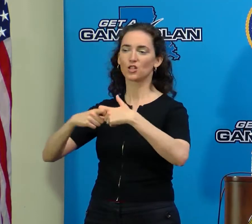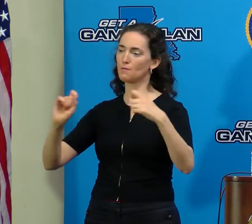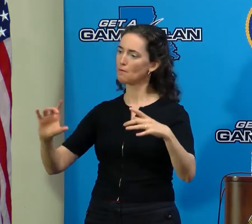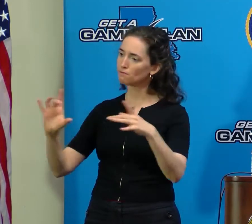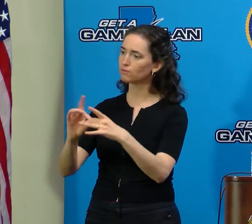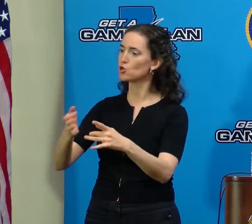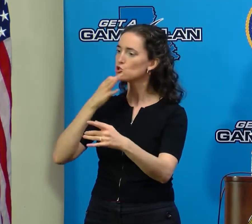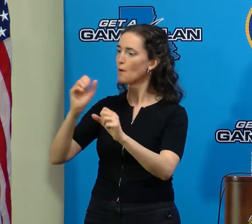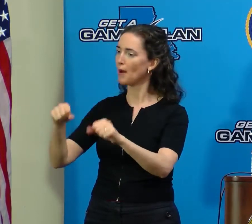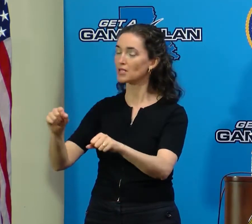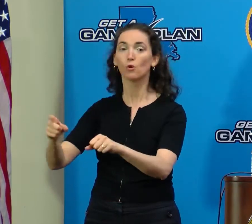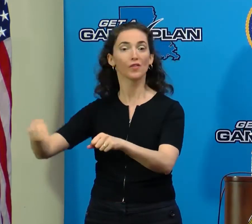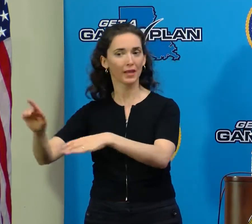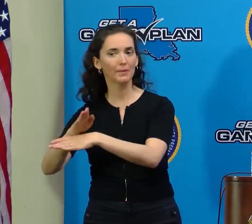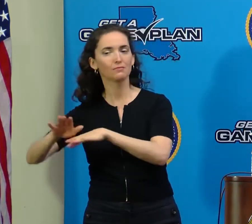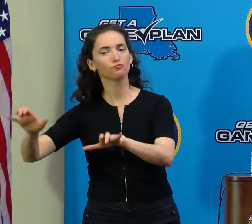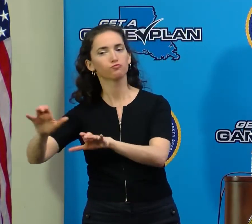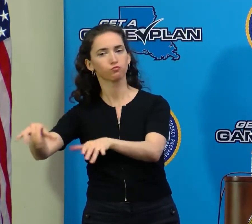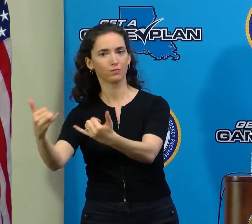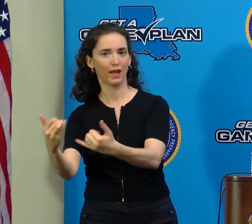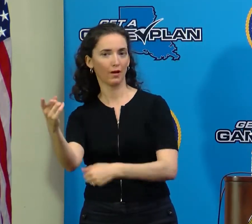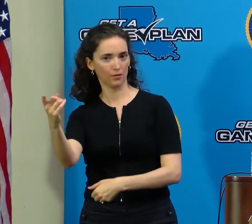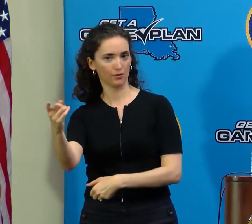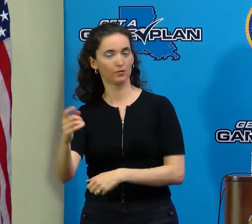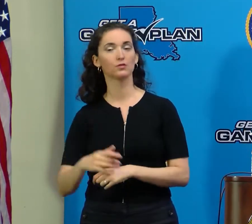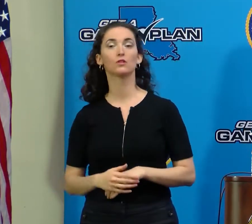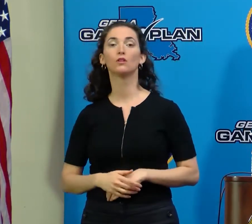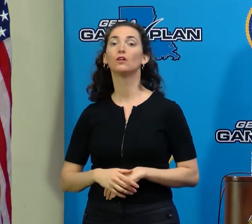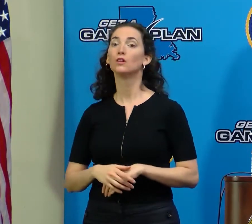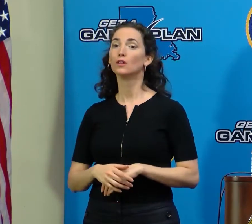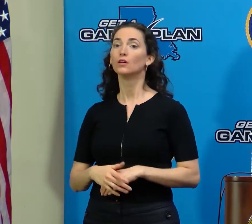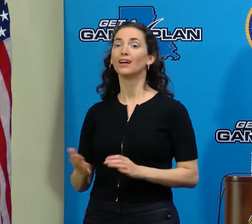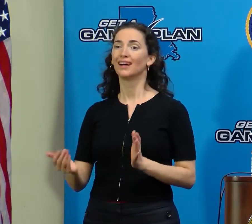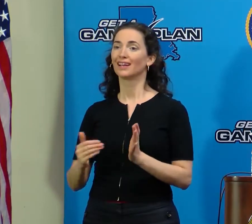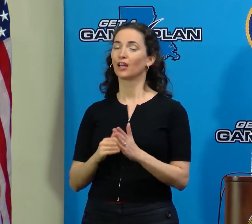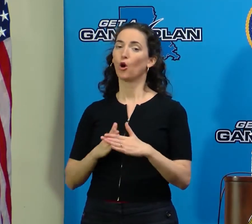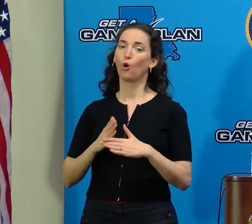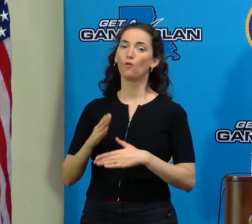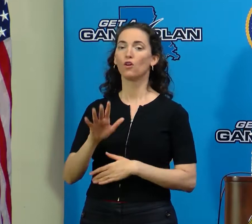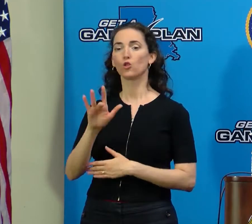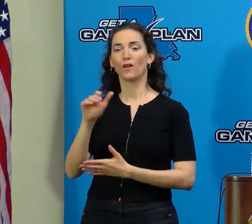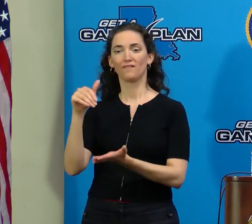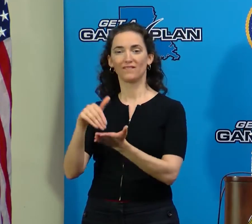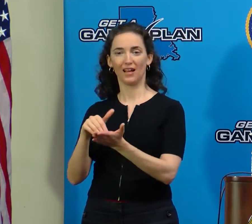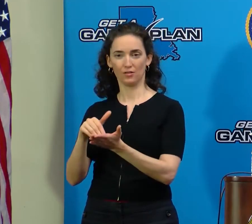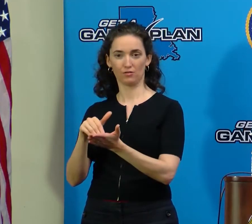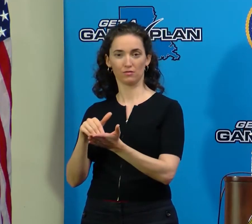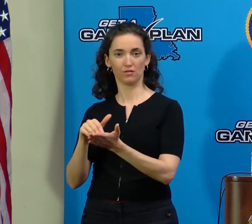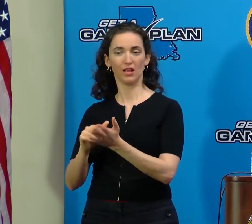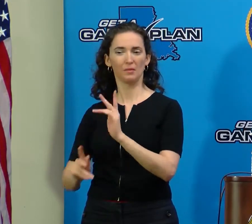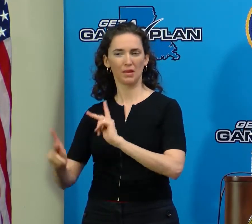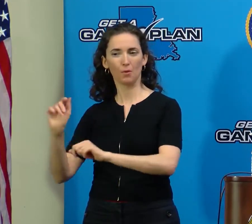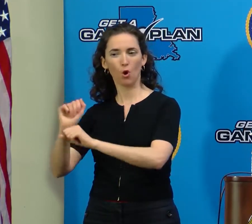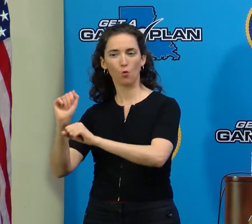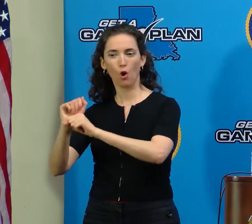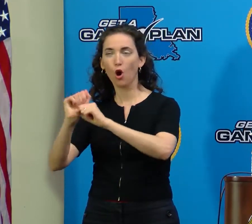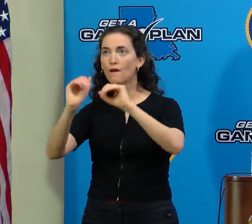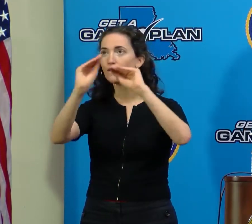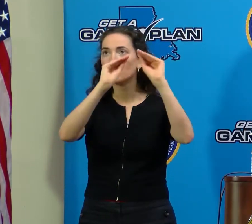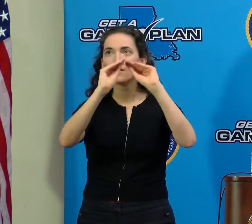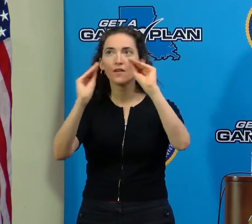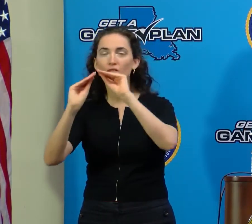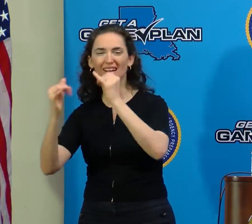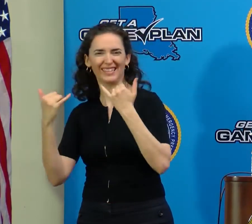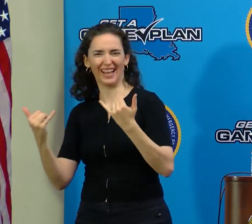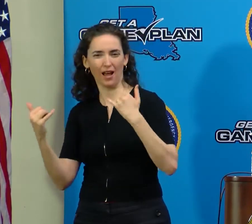And they are busy doing that, again, with more than 25,000 linemen on the job as